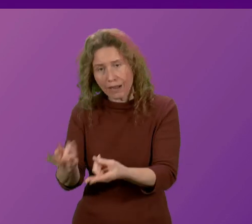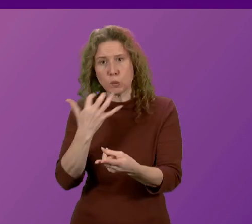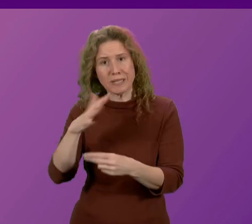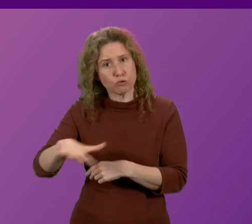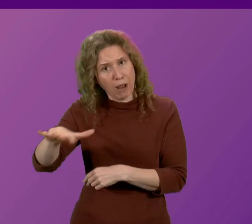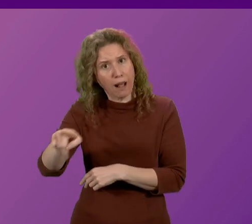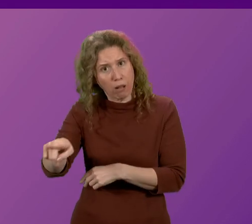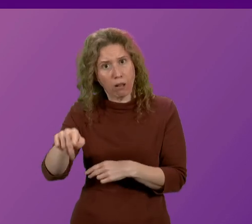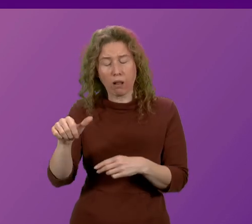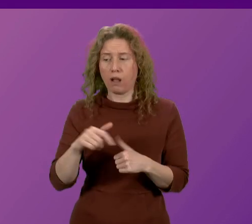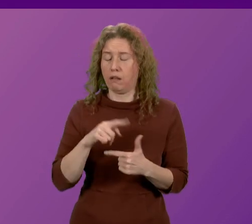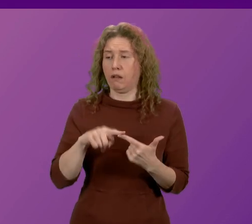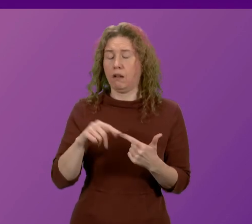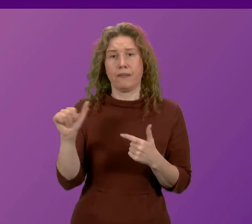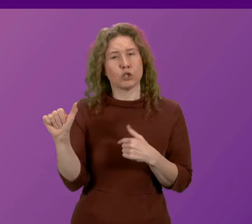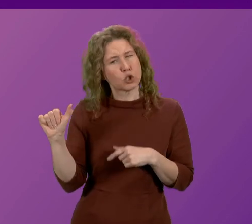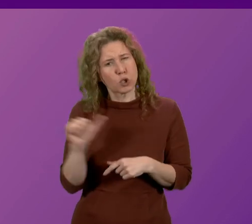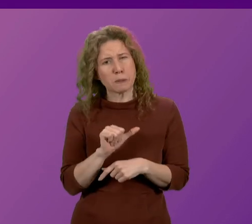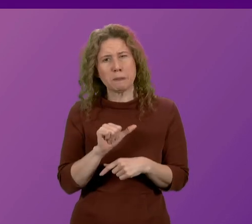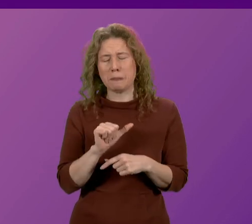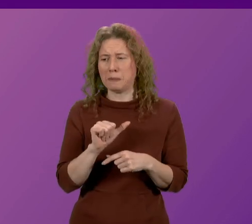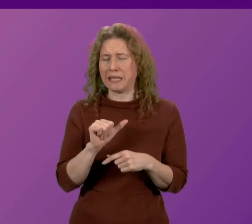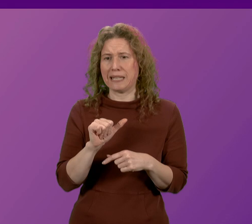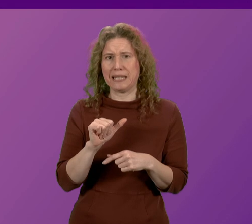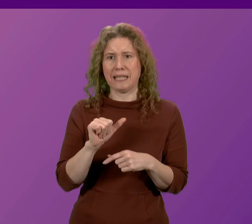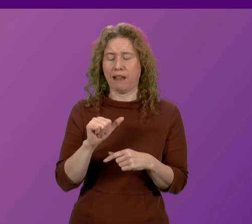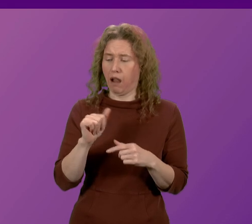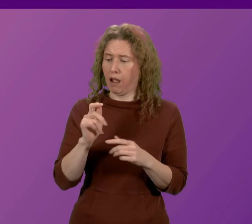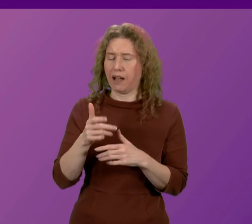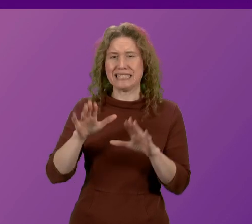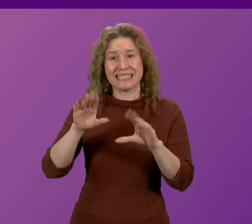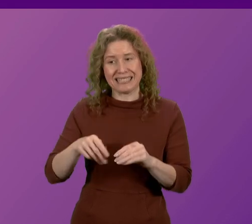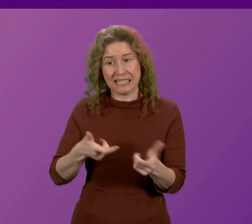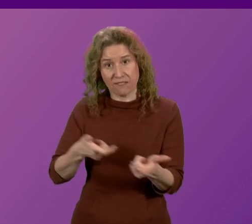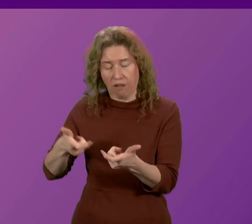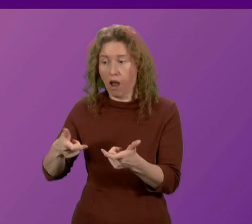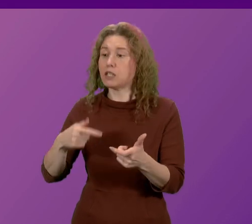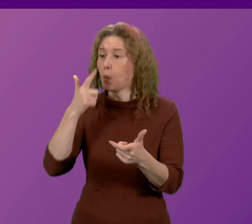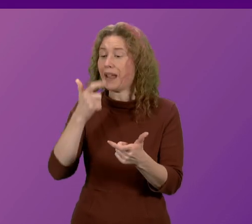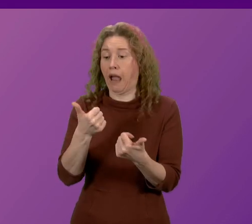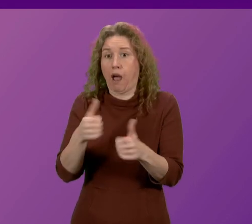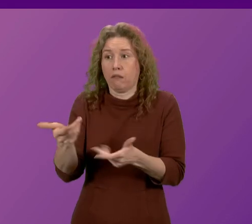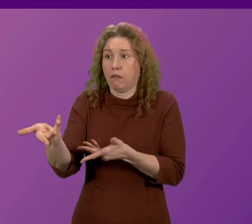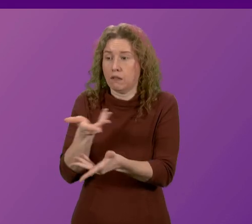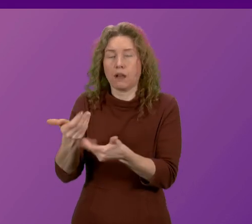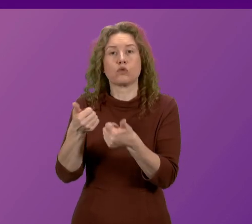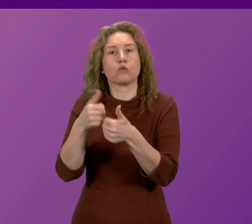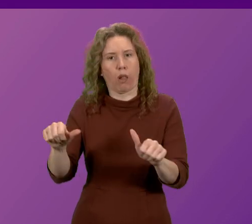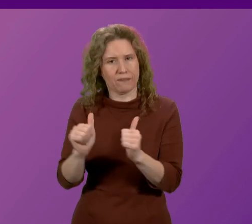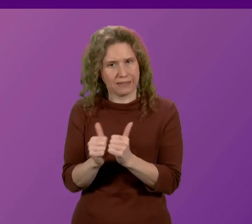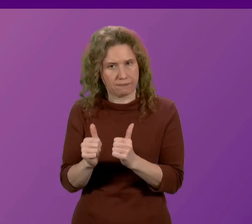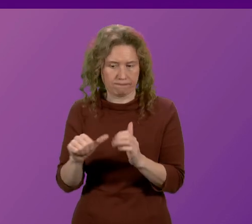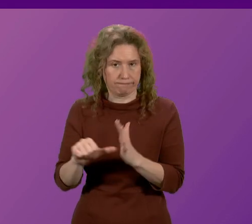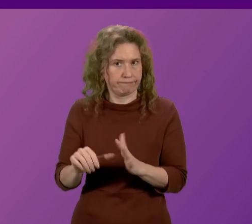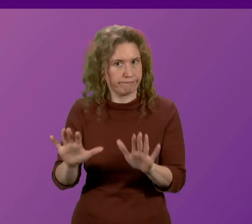the application of a ceasefire to resolve these issues and the development